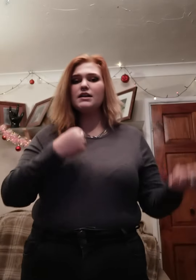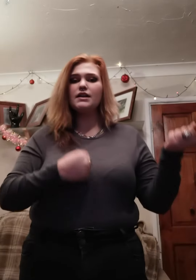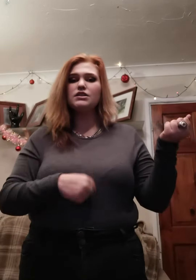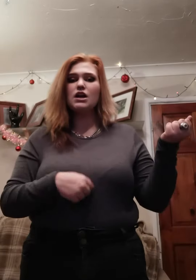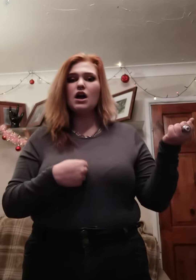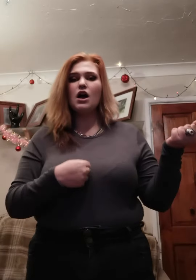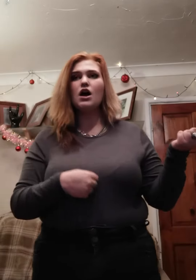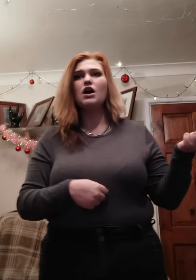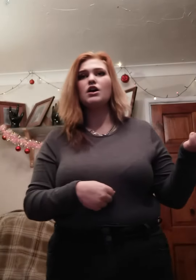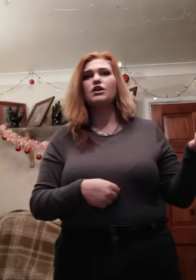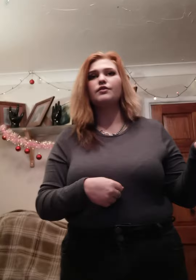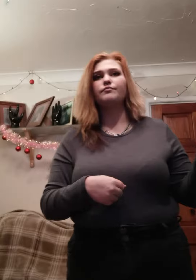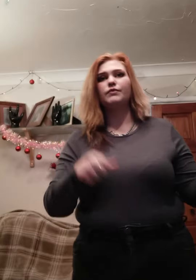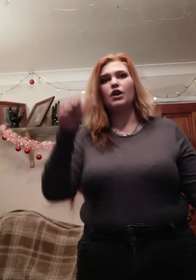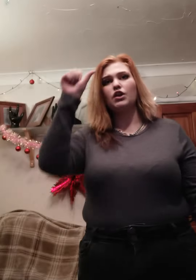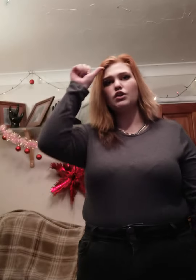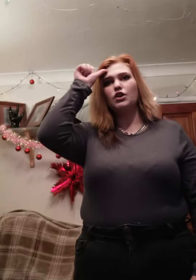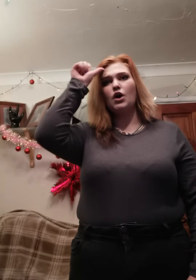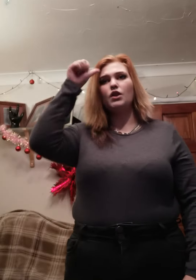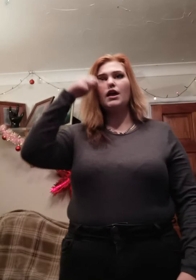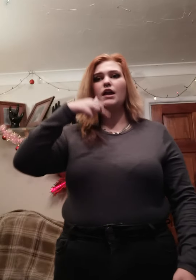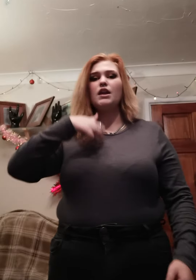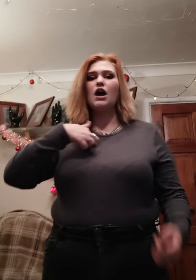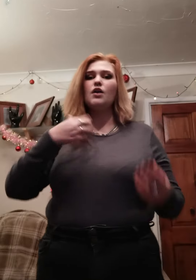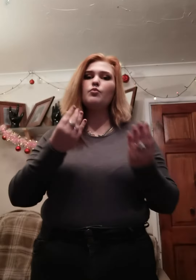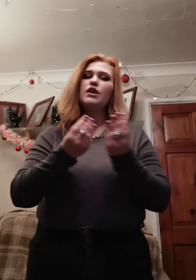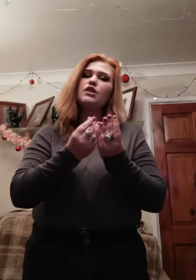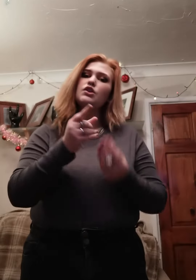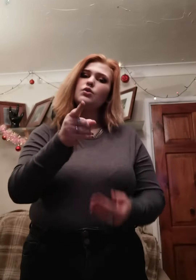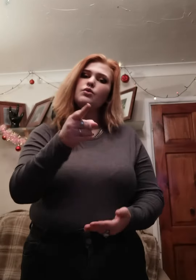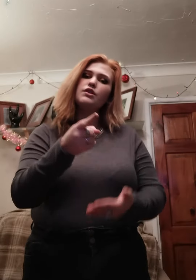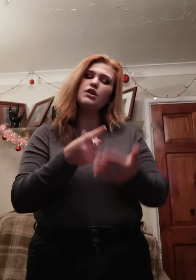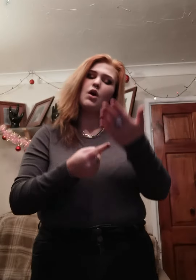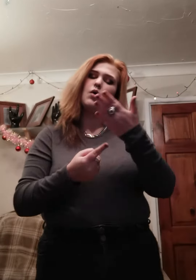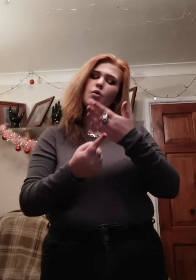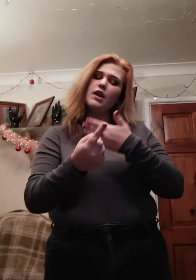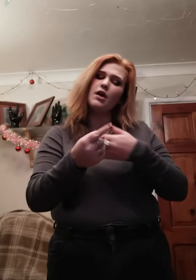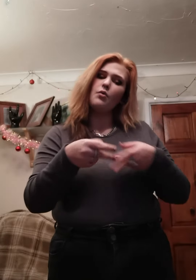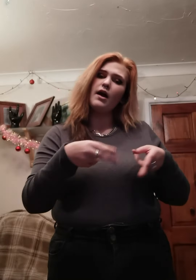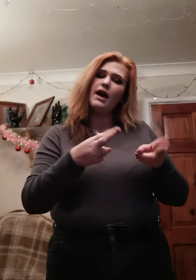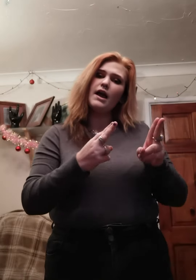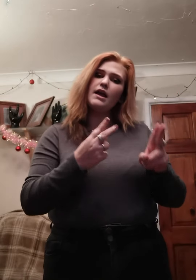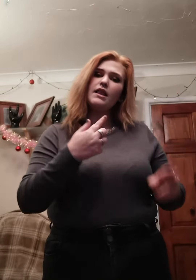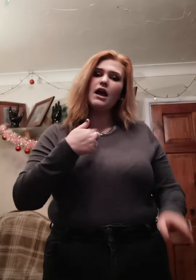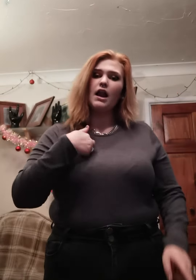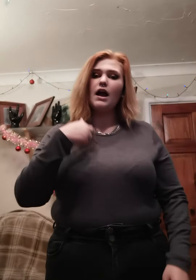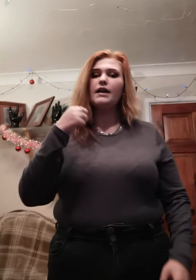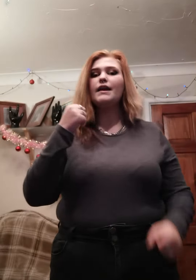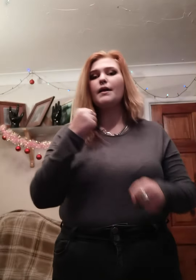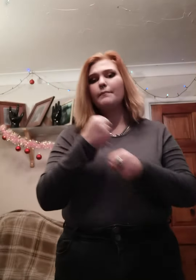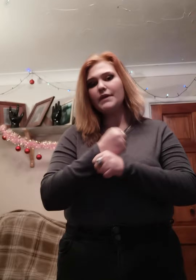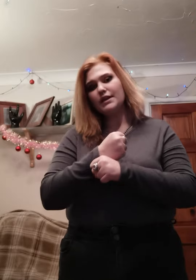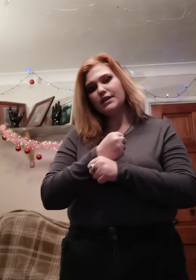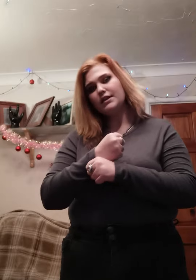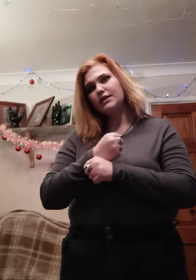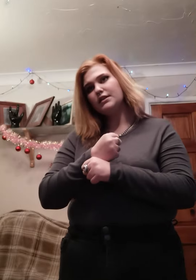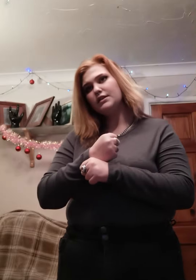guitar. Know that I'm with you the only way that I can be.